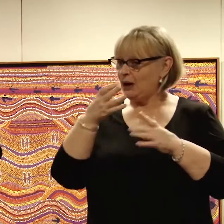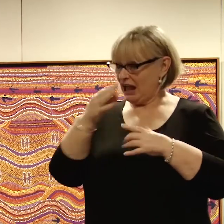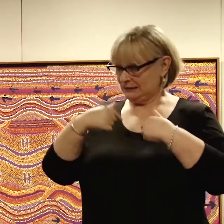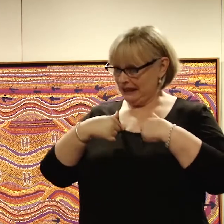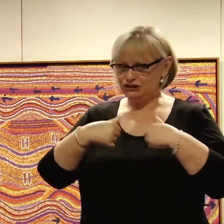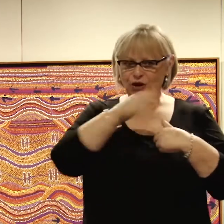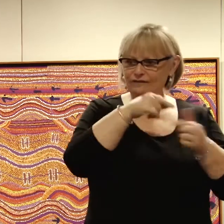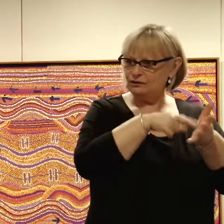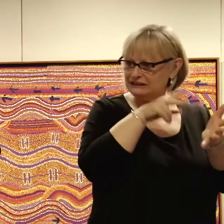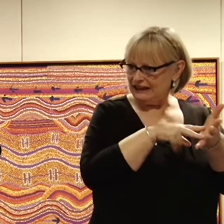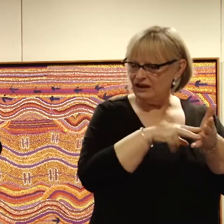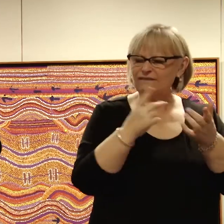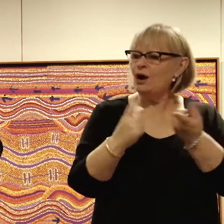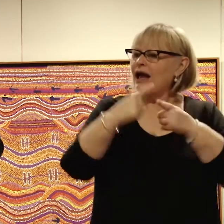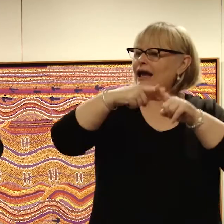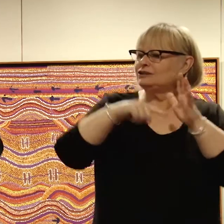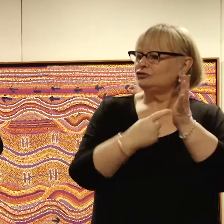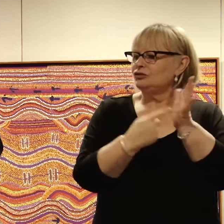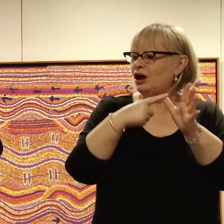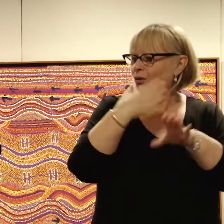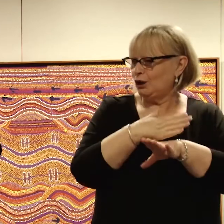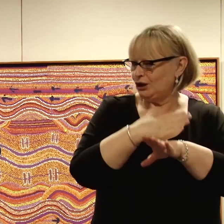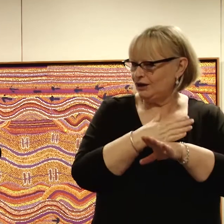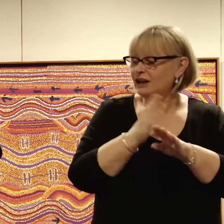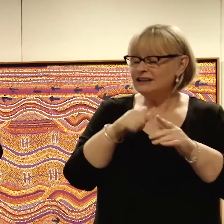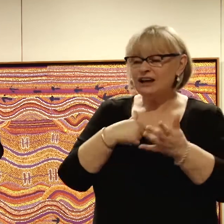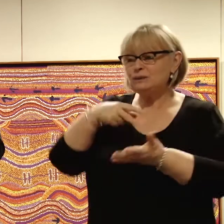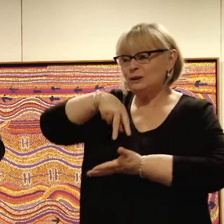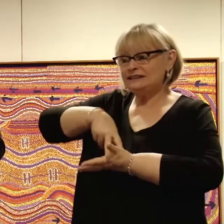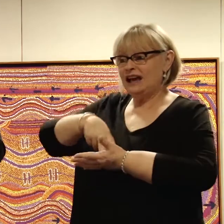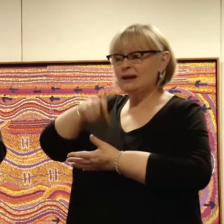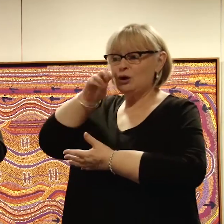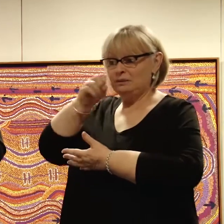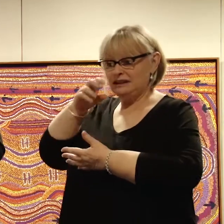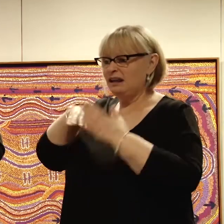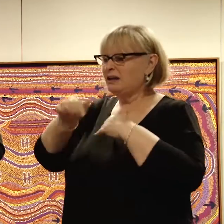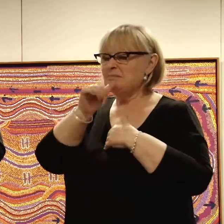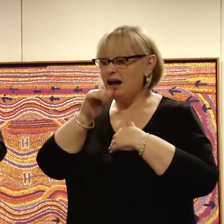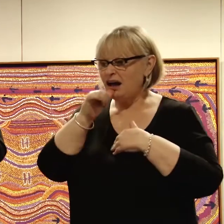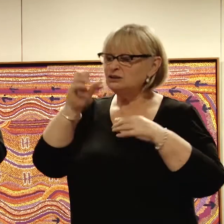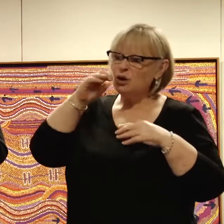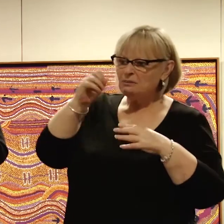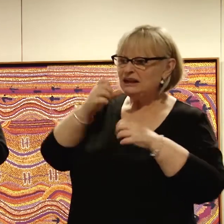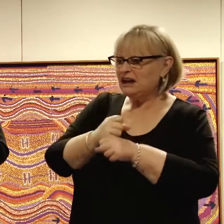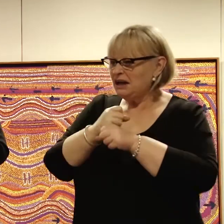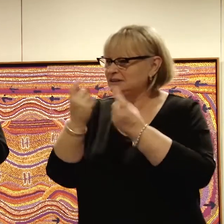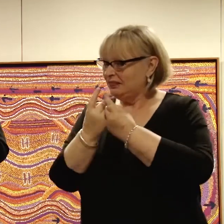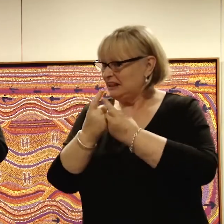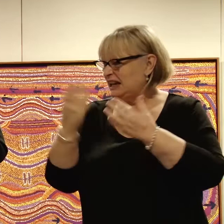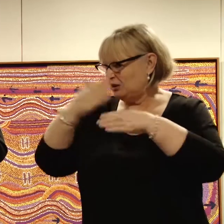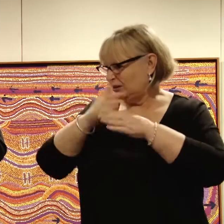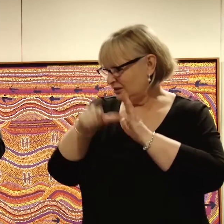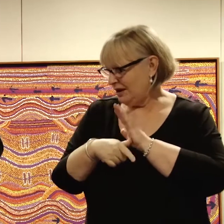commercial or for some extra work. And at night time I was doing stand-up comedy at local bars and comedy clubs. And most importantly,